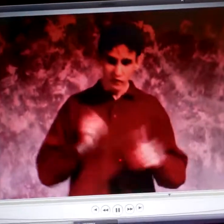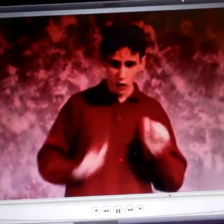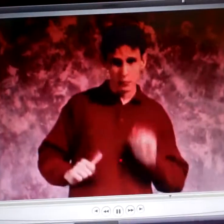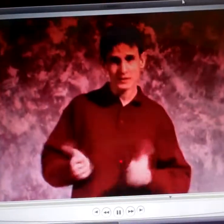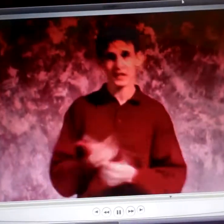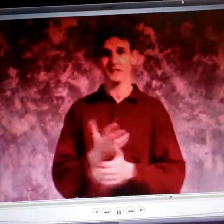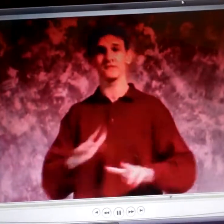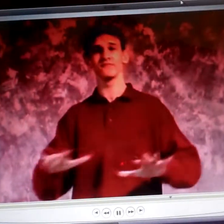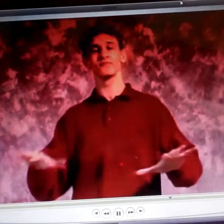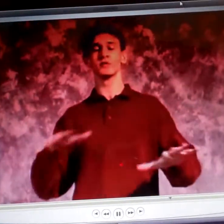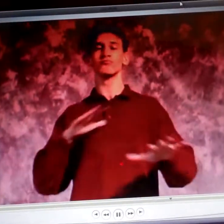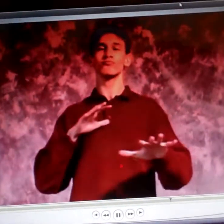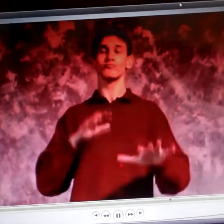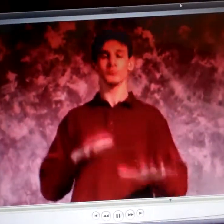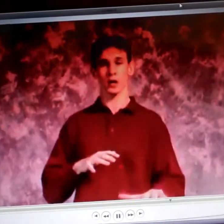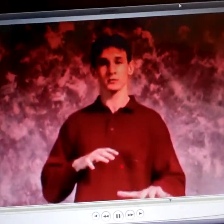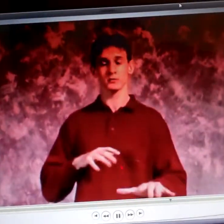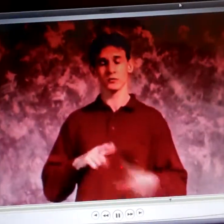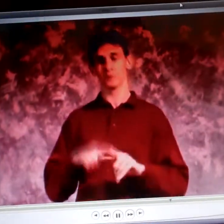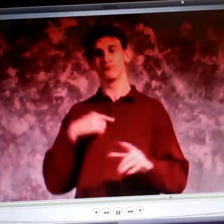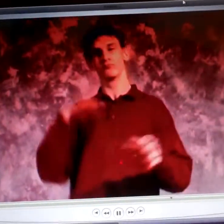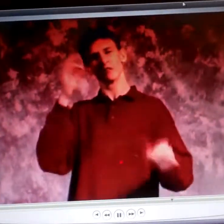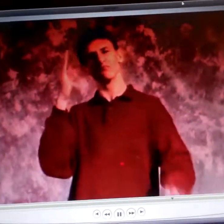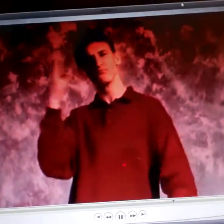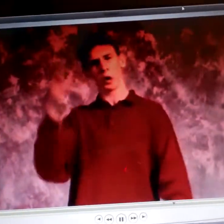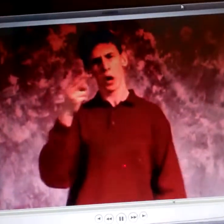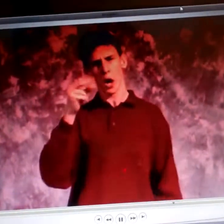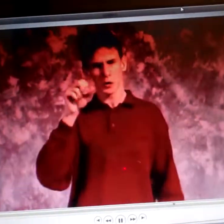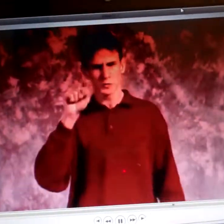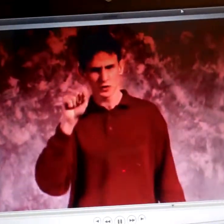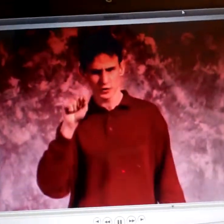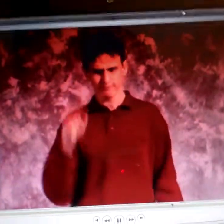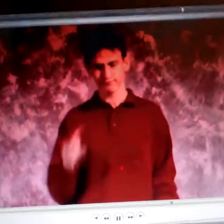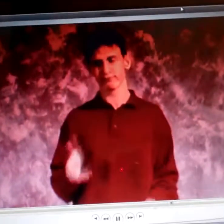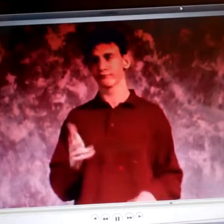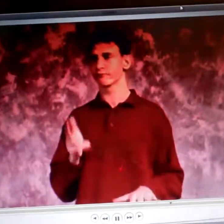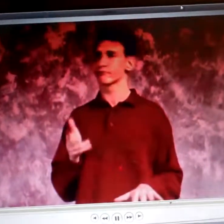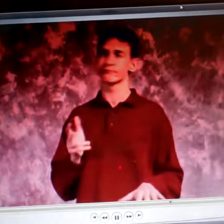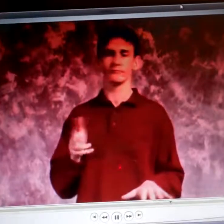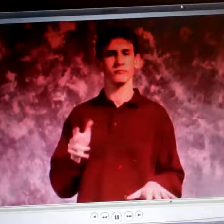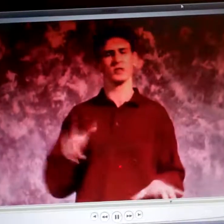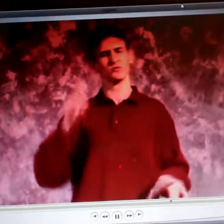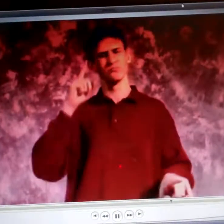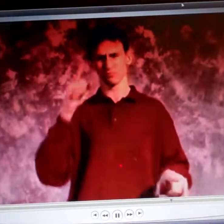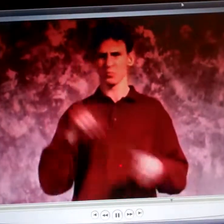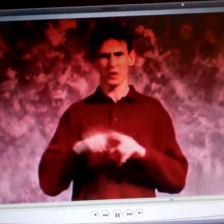The land is just so flat. And after we performed and everything, we decided...